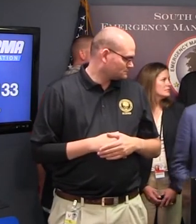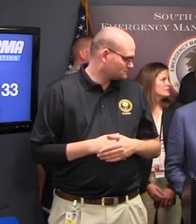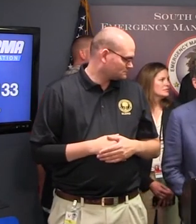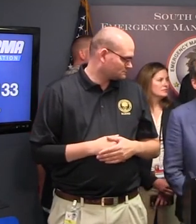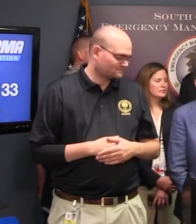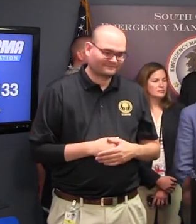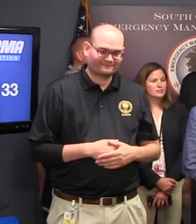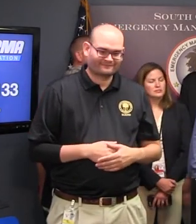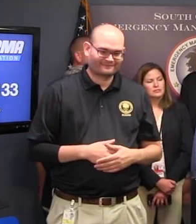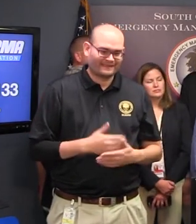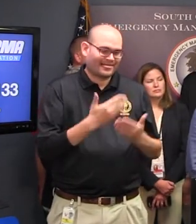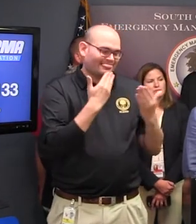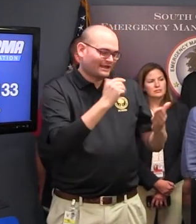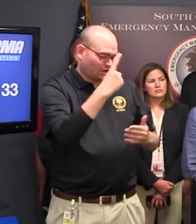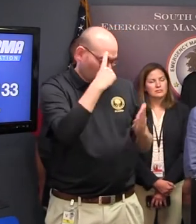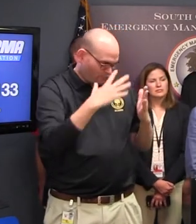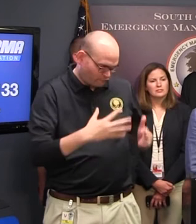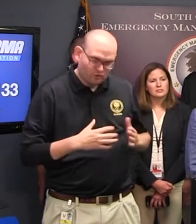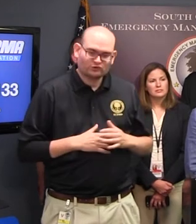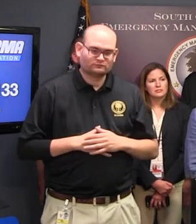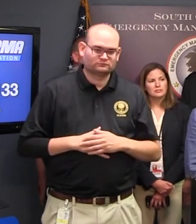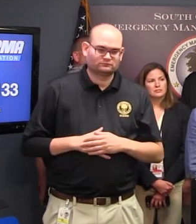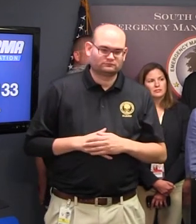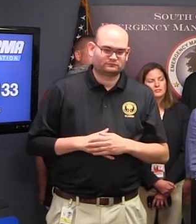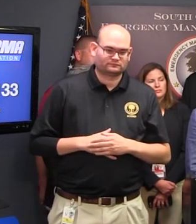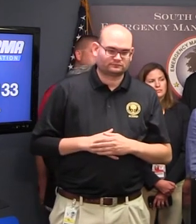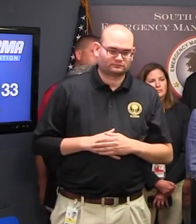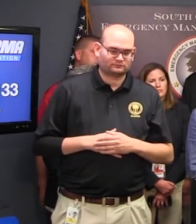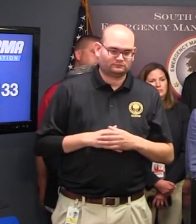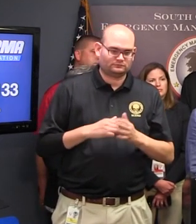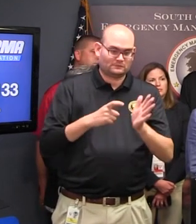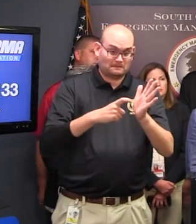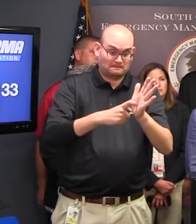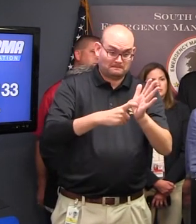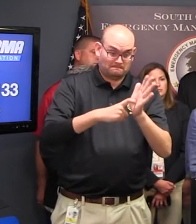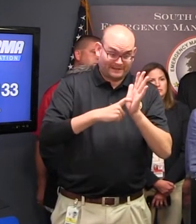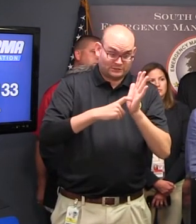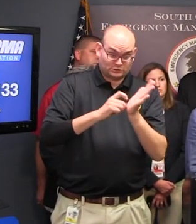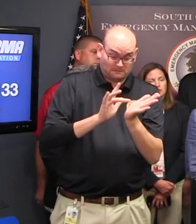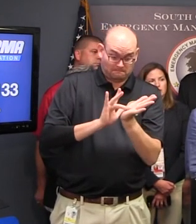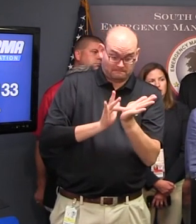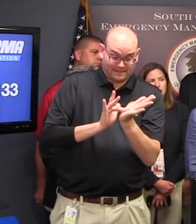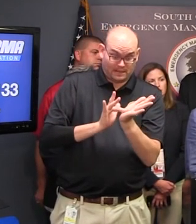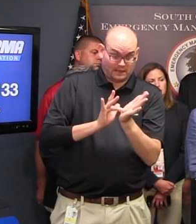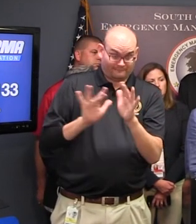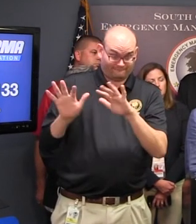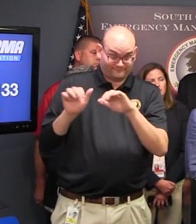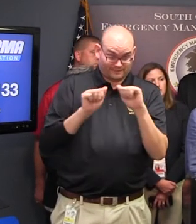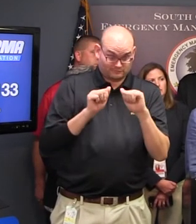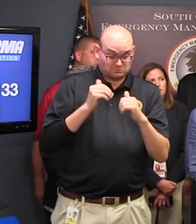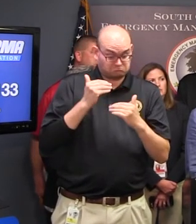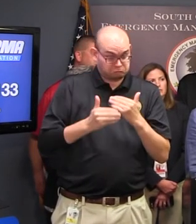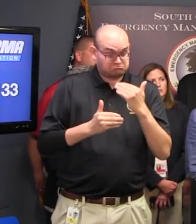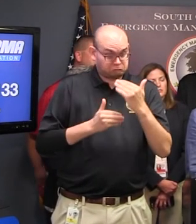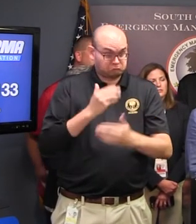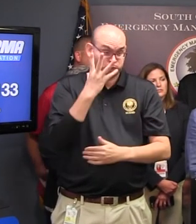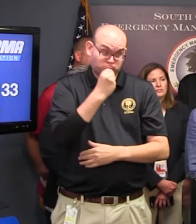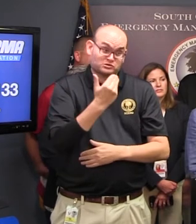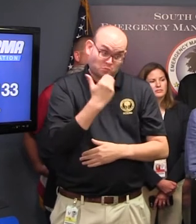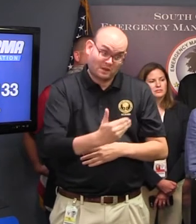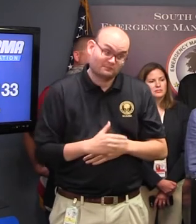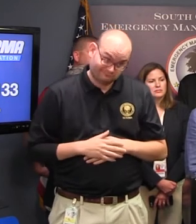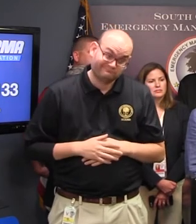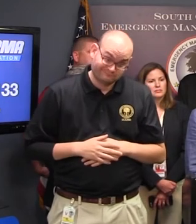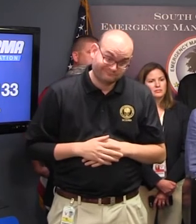Thank you, Governor The mandatory medical evacuation is proceeding well for the areas affected